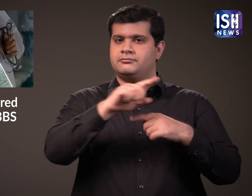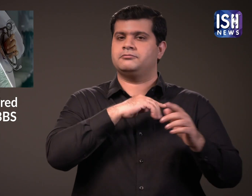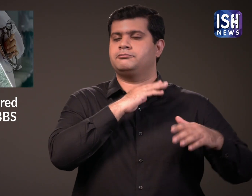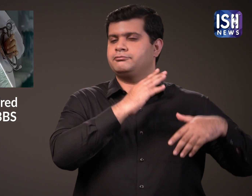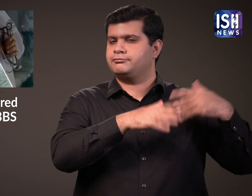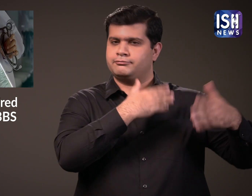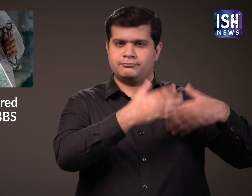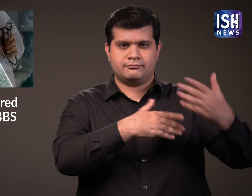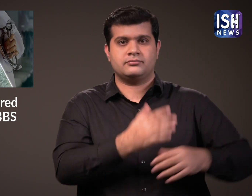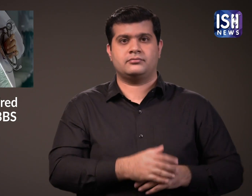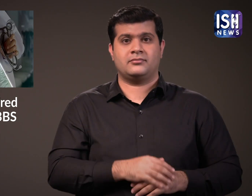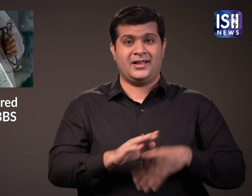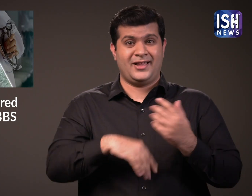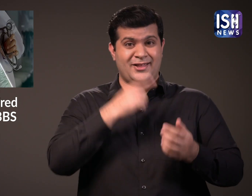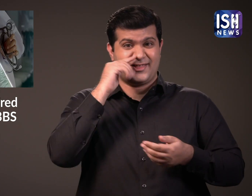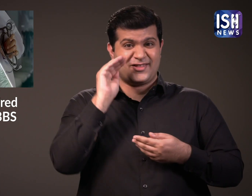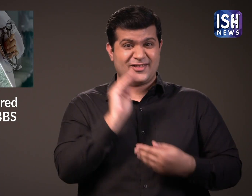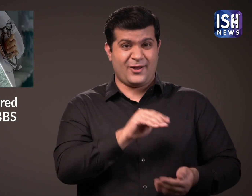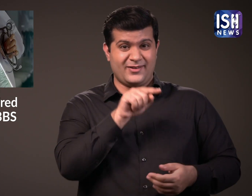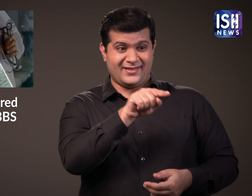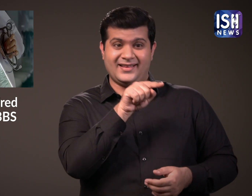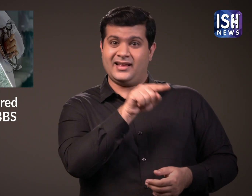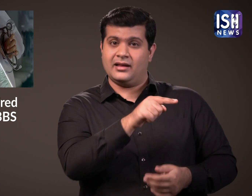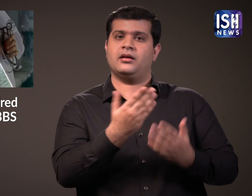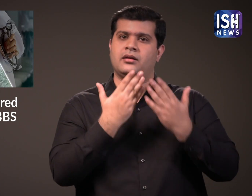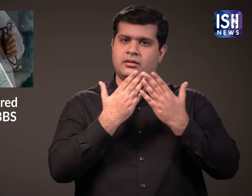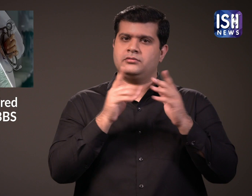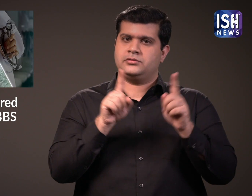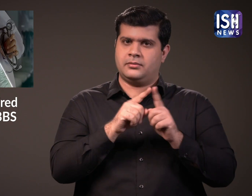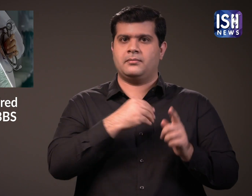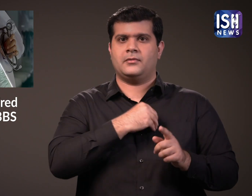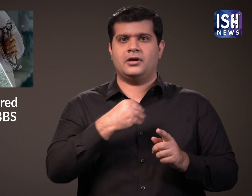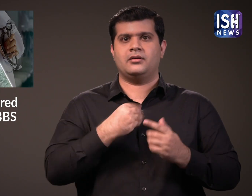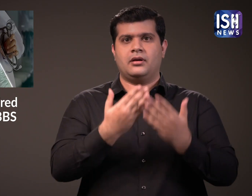His daughter was preparing for her medical entrance exam in 2016.